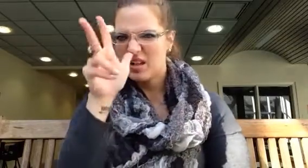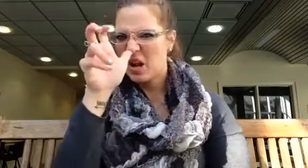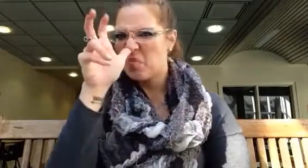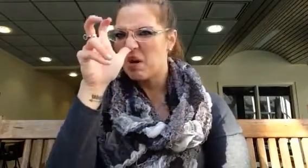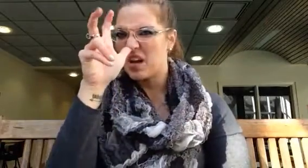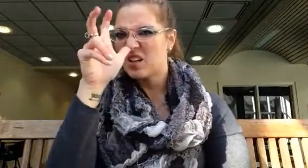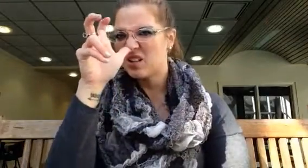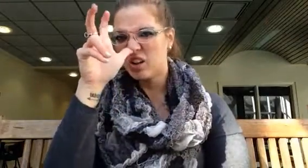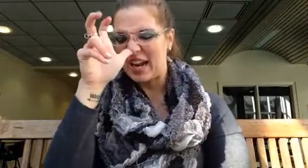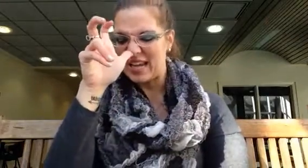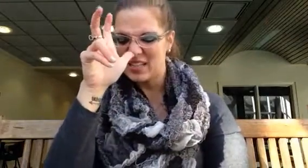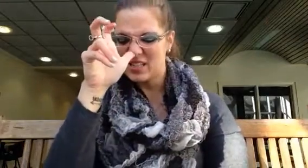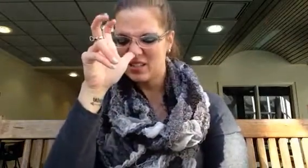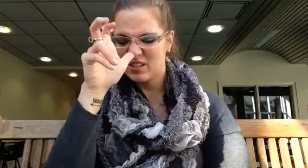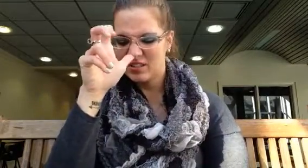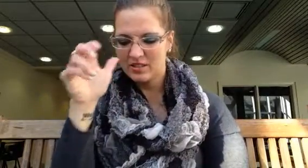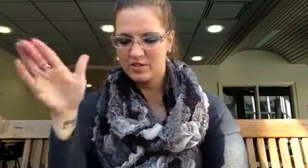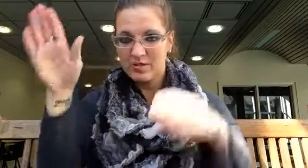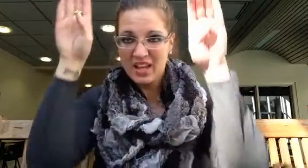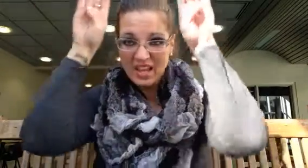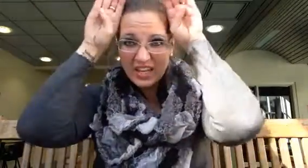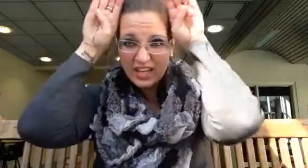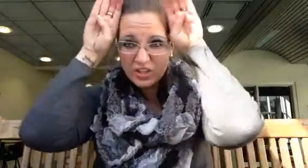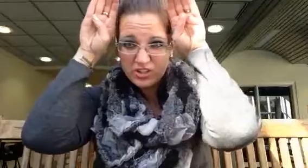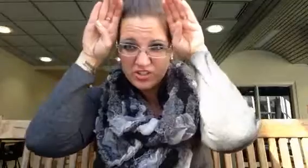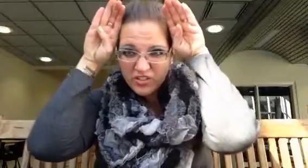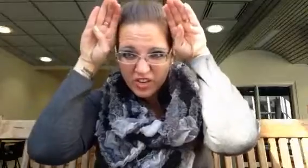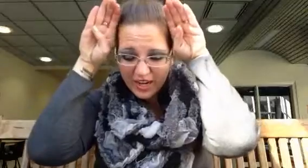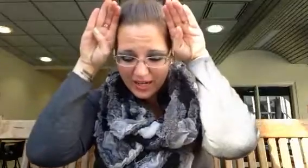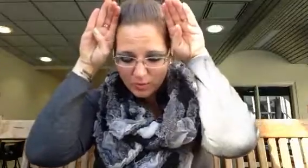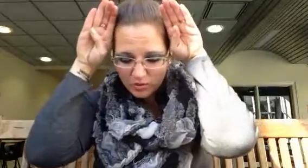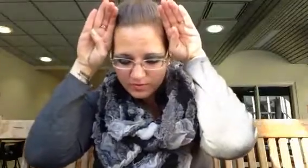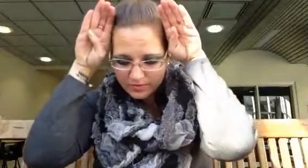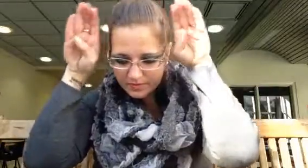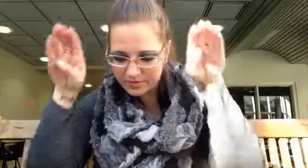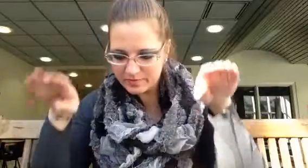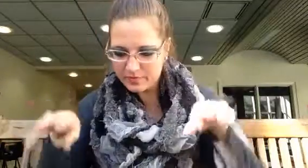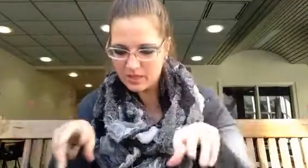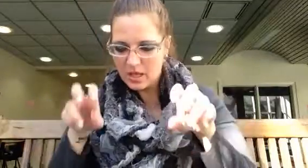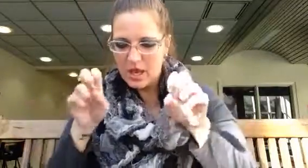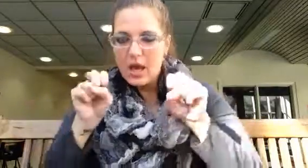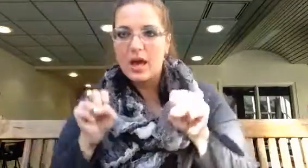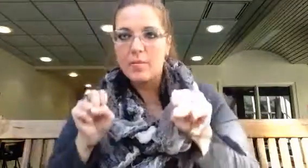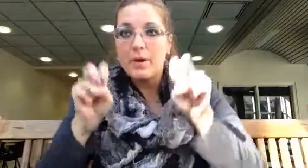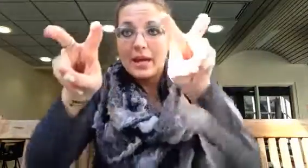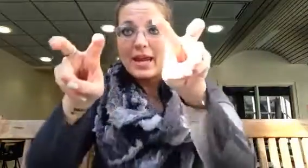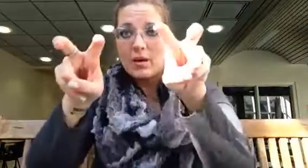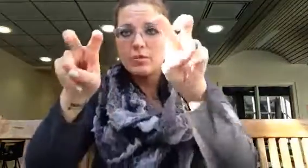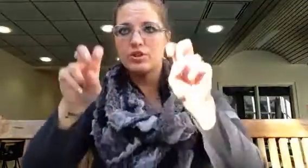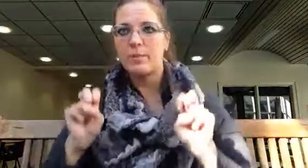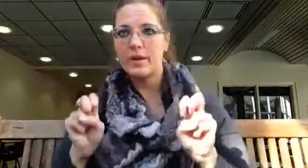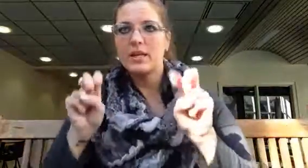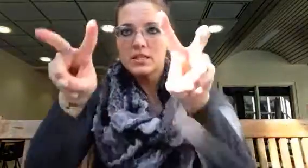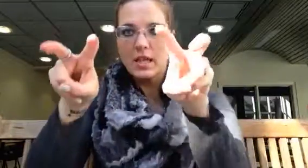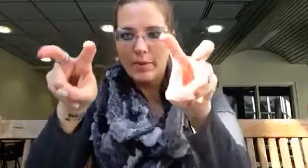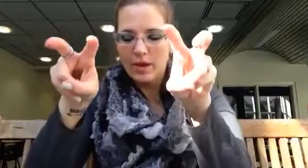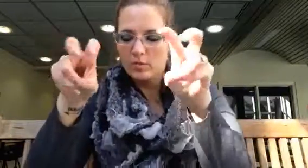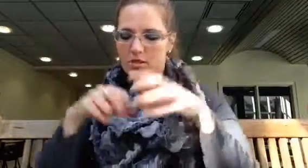A bug. Or an ant. Ears. For an animal. Um. An animal jumping. like a pounce.